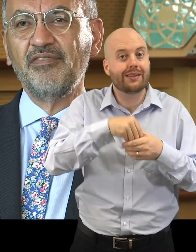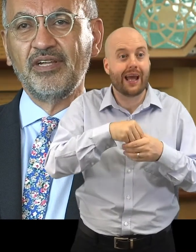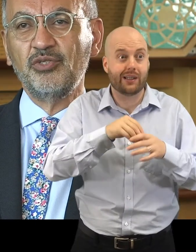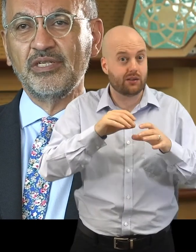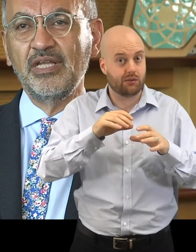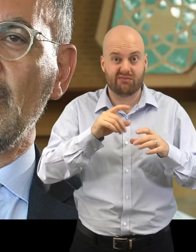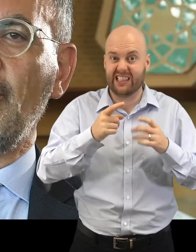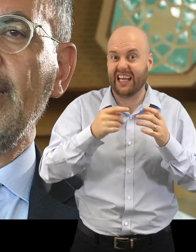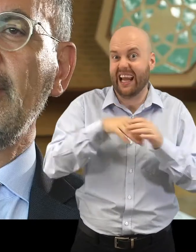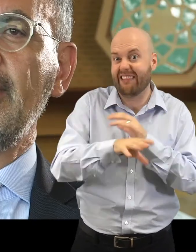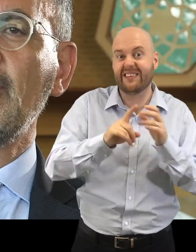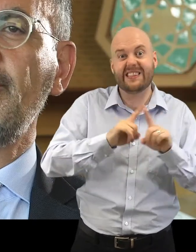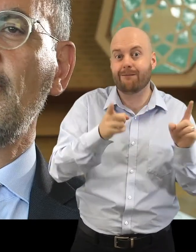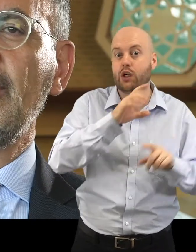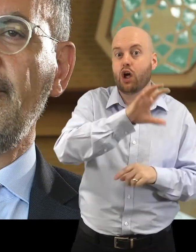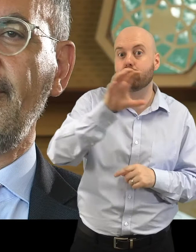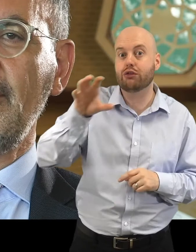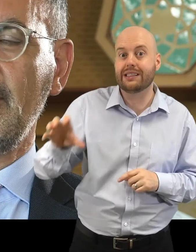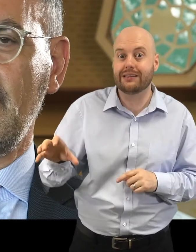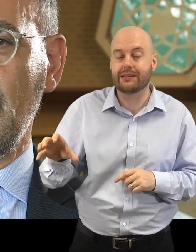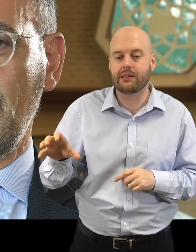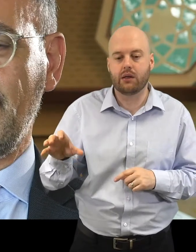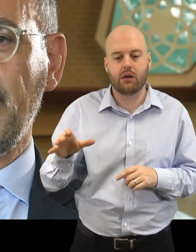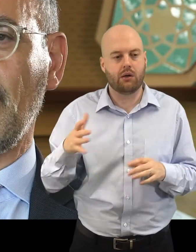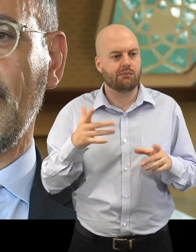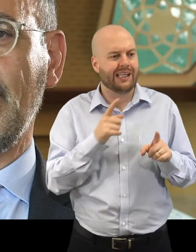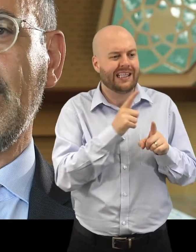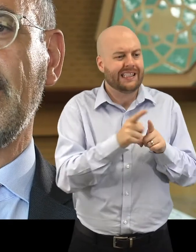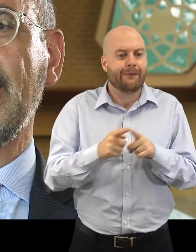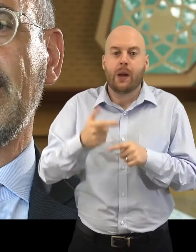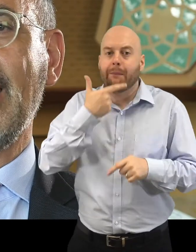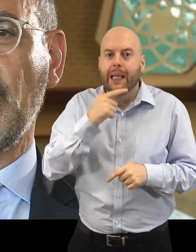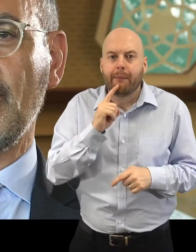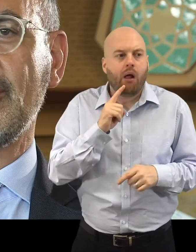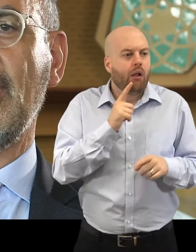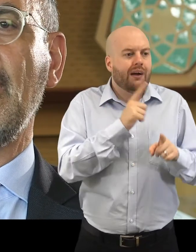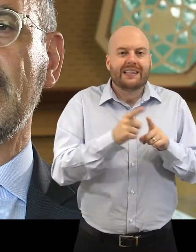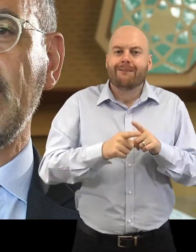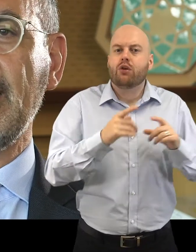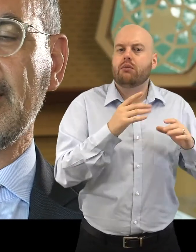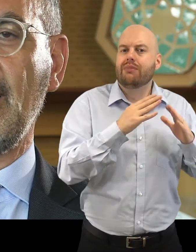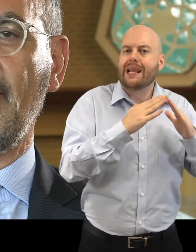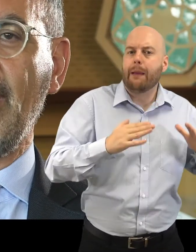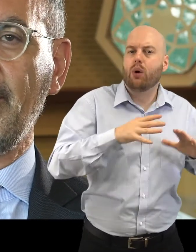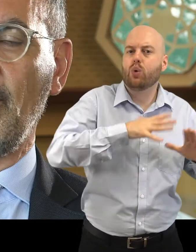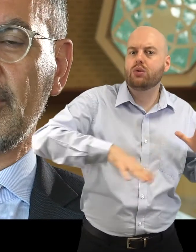different countries. So interconnection between different people in neighbourhoods, in cities, are very important.